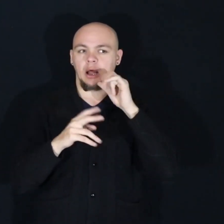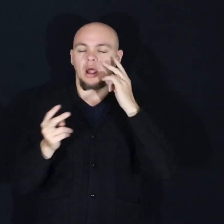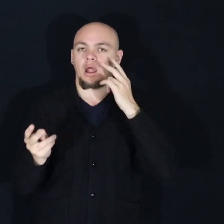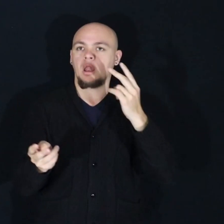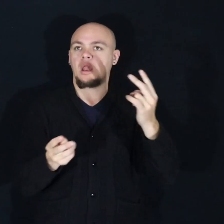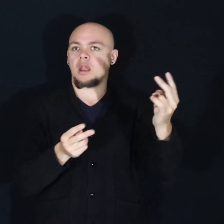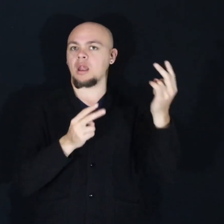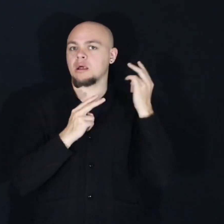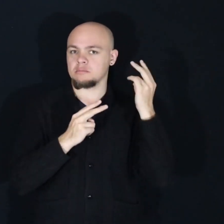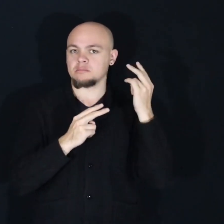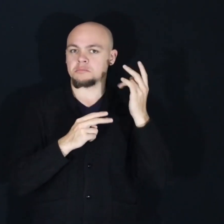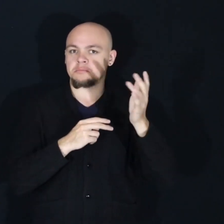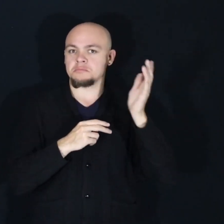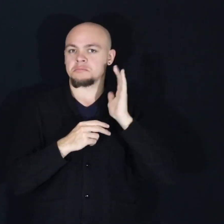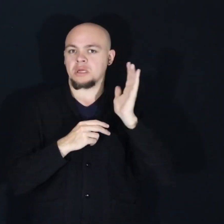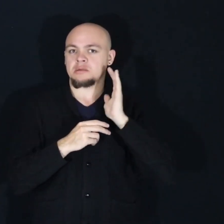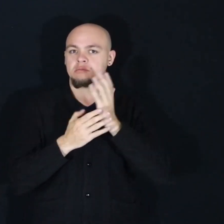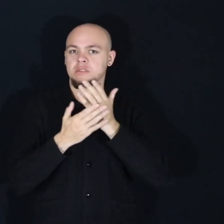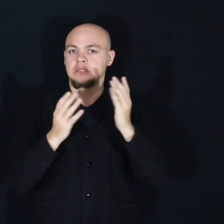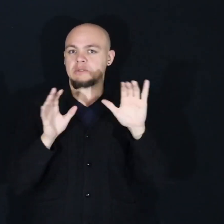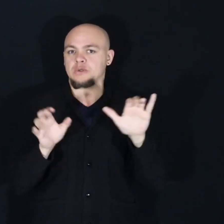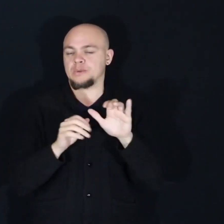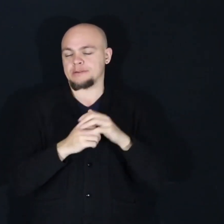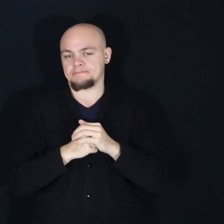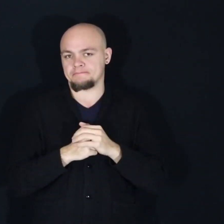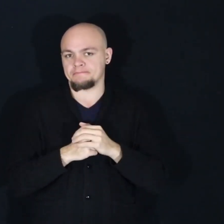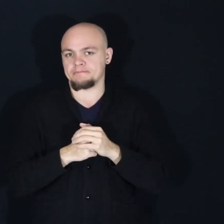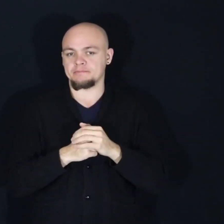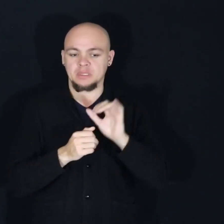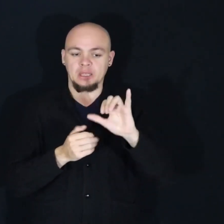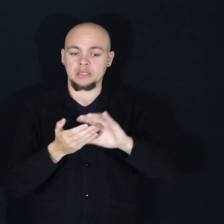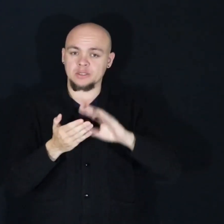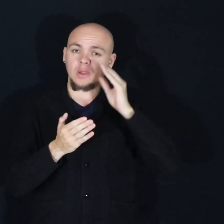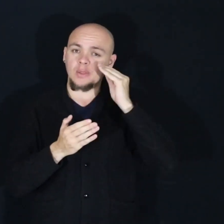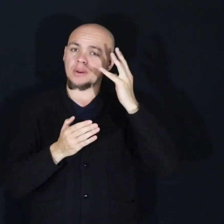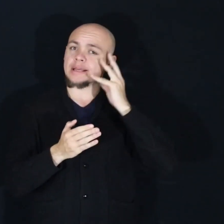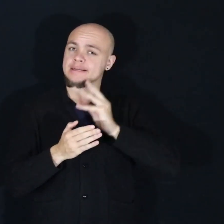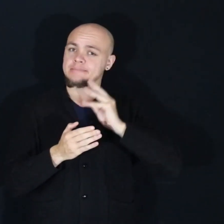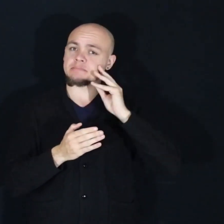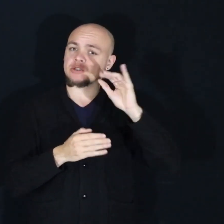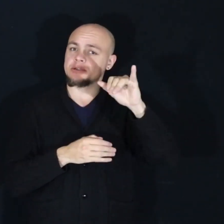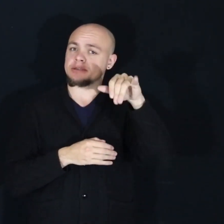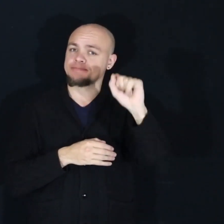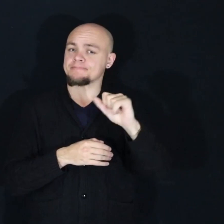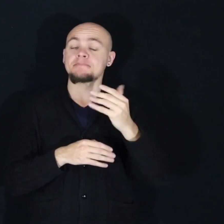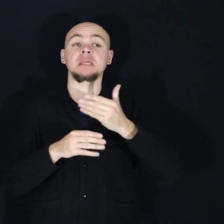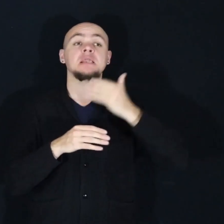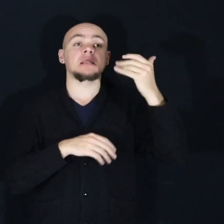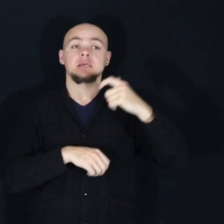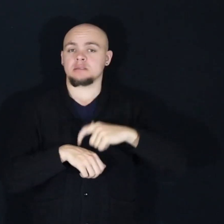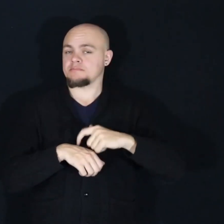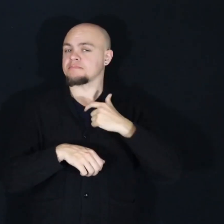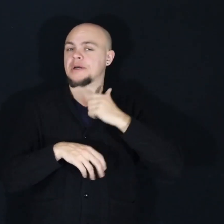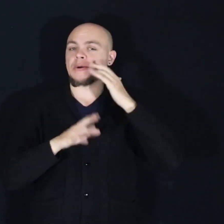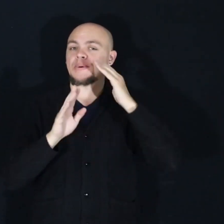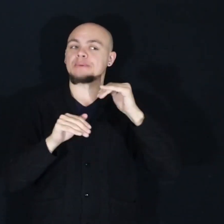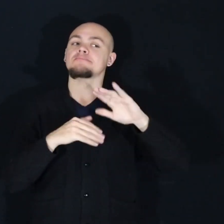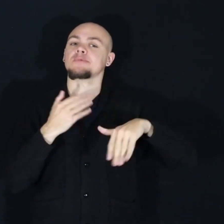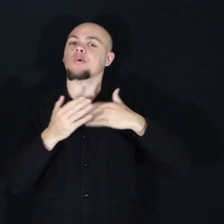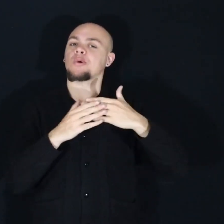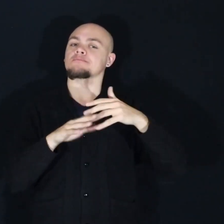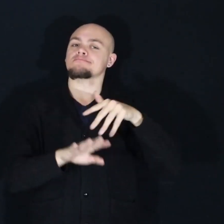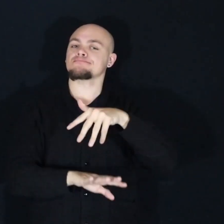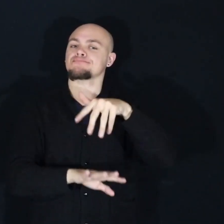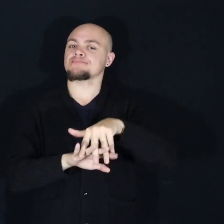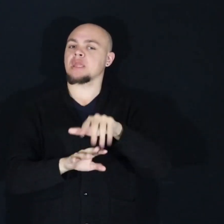necessarily have anything come to mind. It's a learning experience though. Next time, I hope we're all able to ground